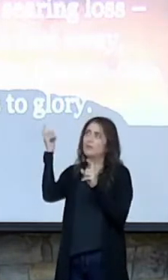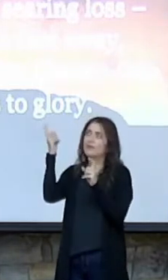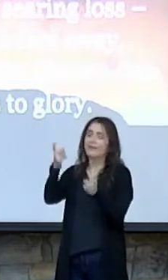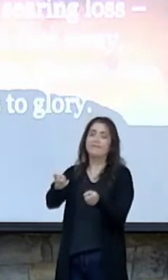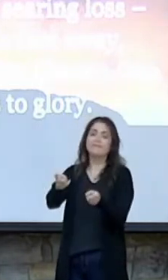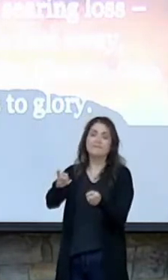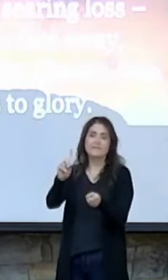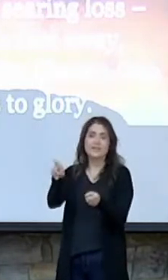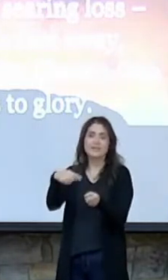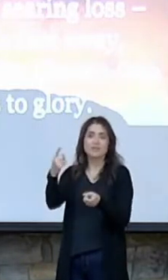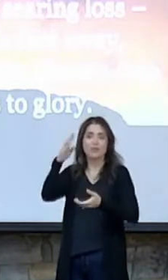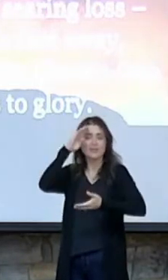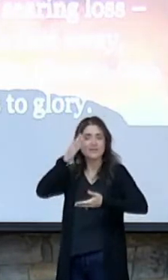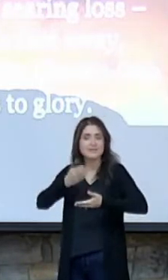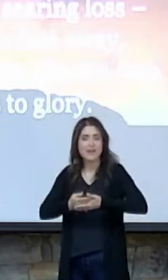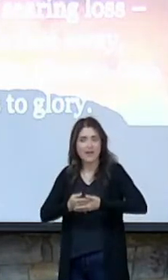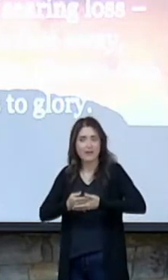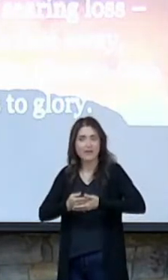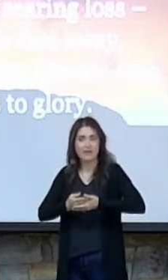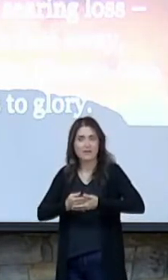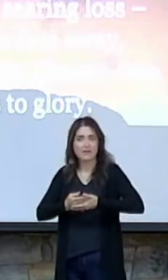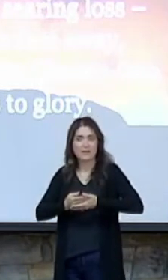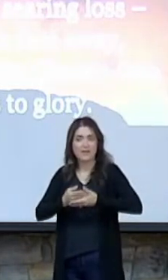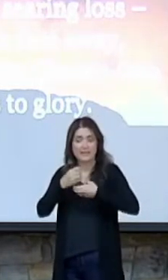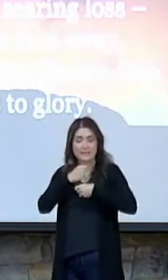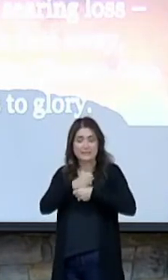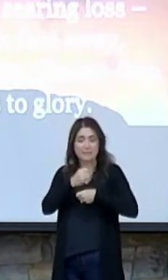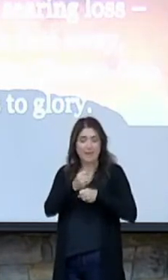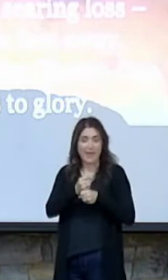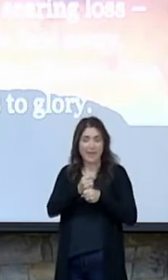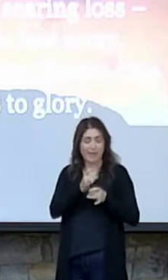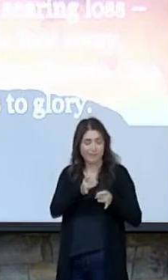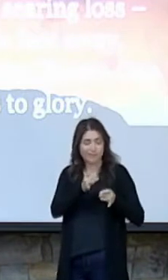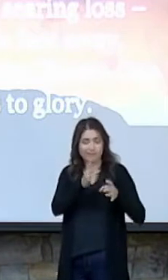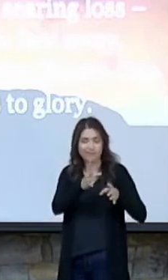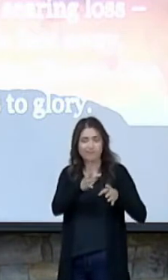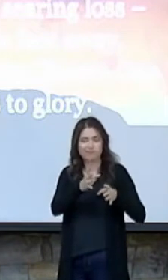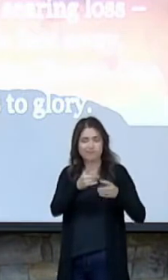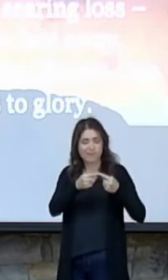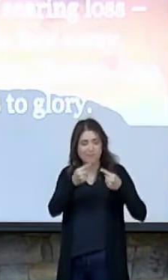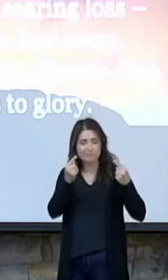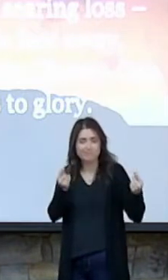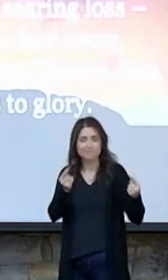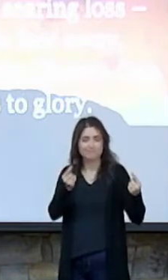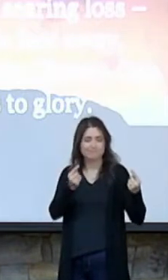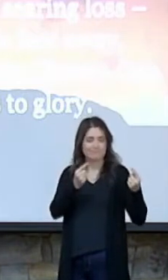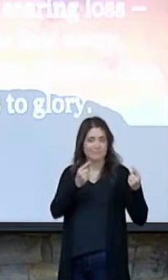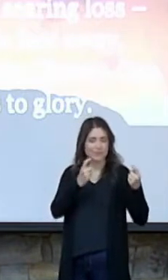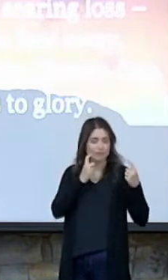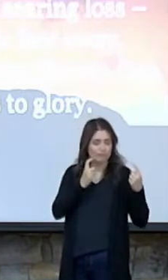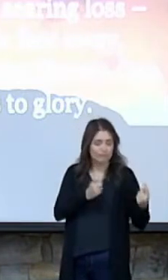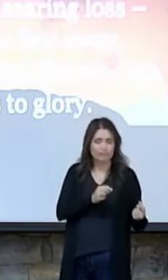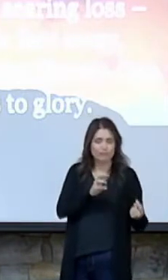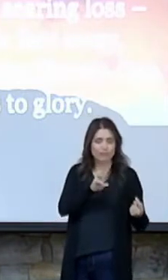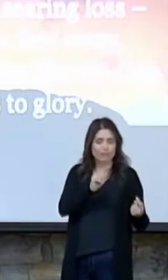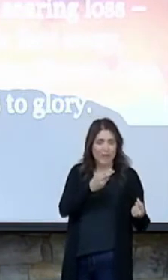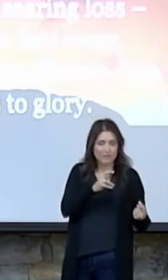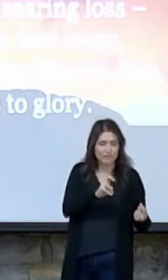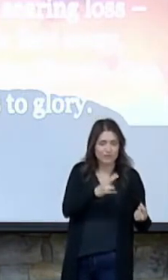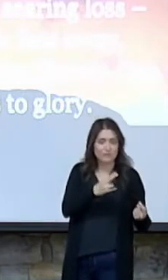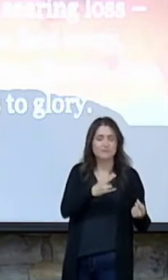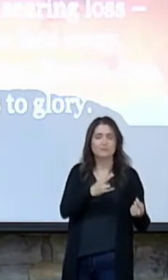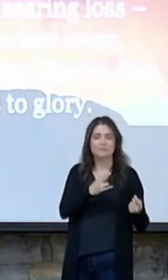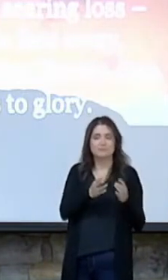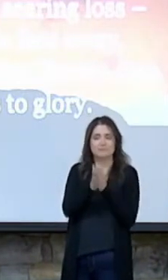to make a wretch His treasure. You see, His giving had purpose. It was